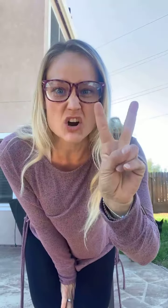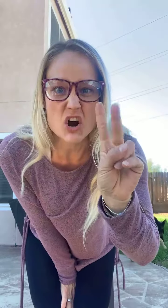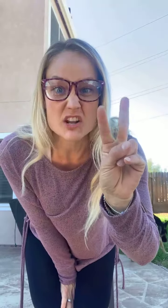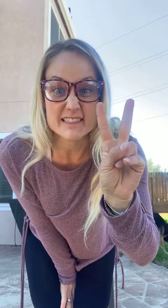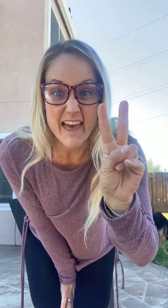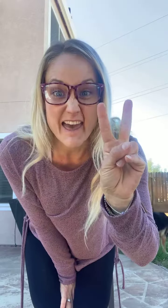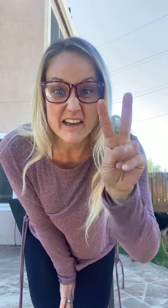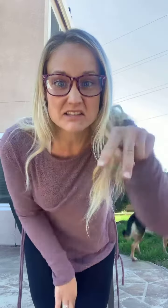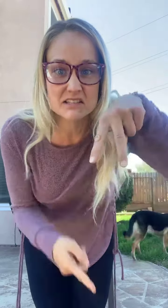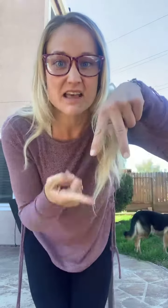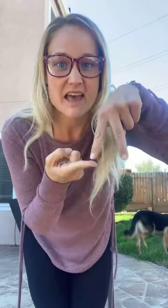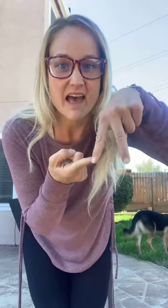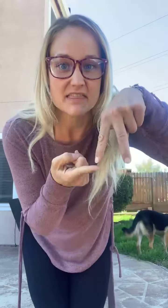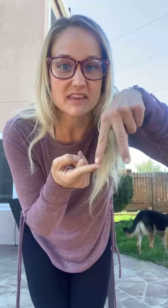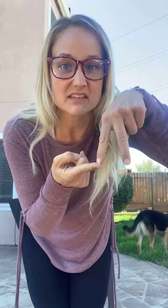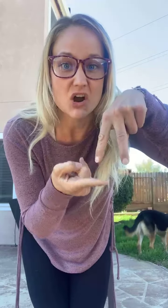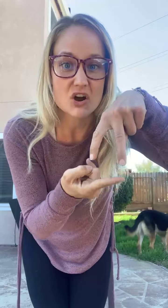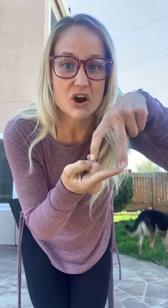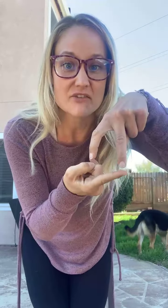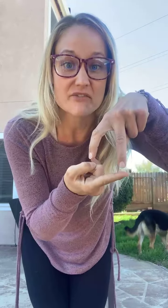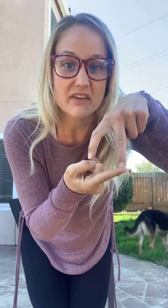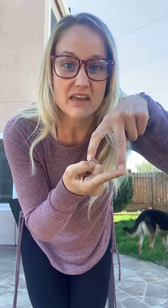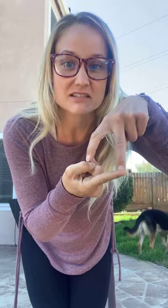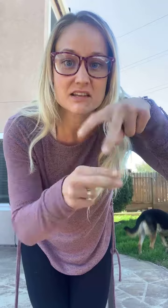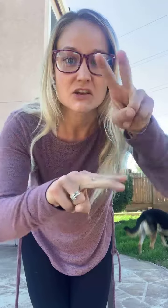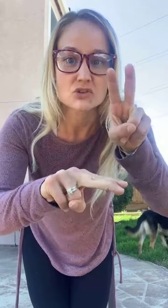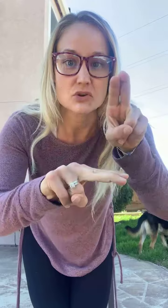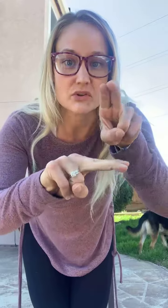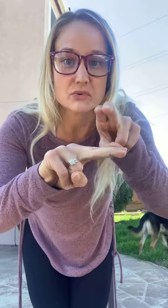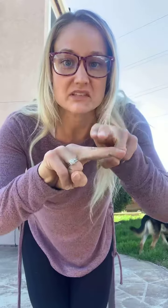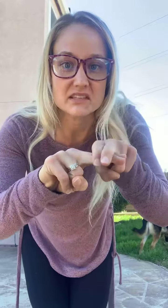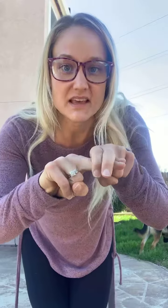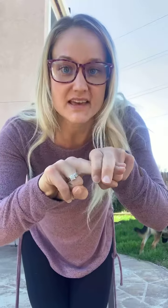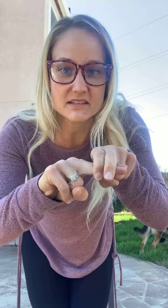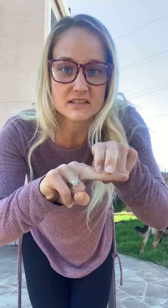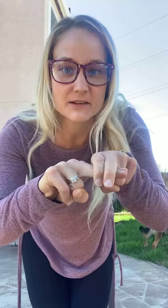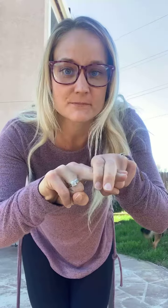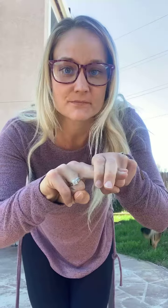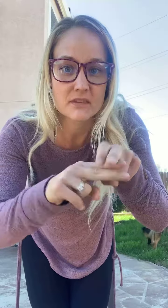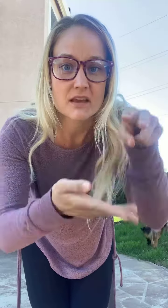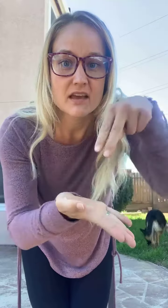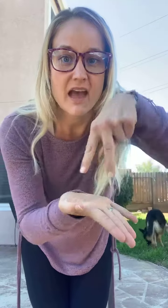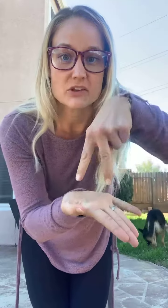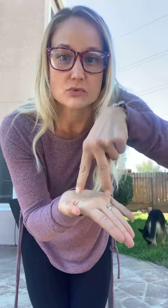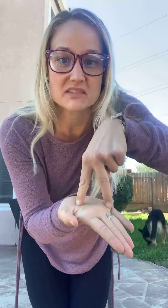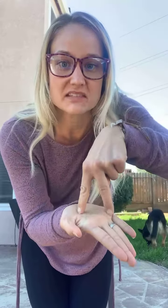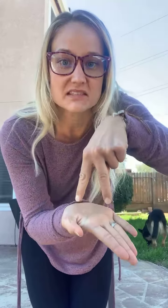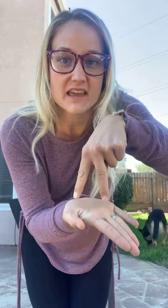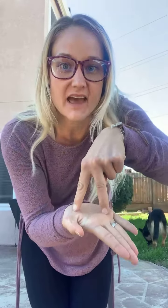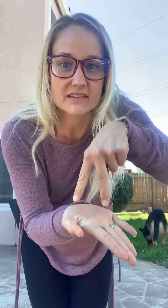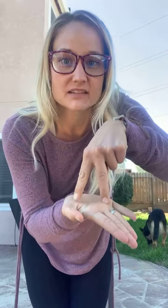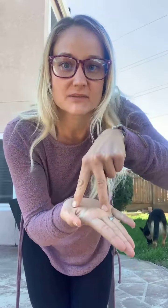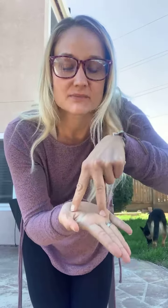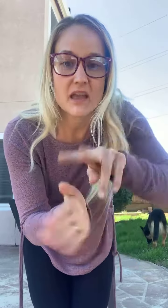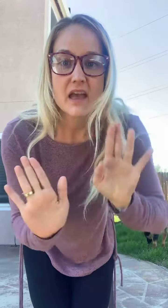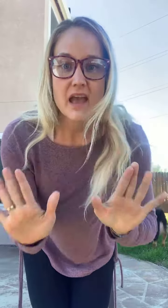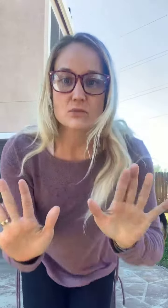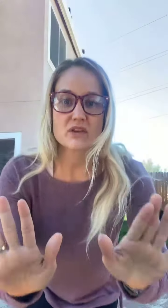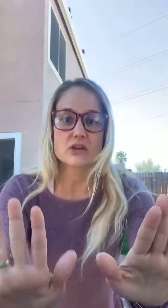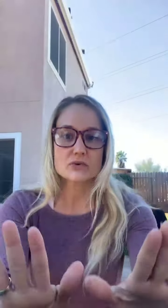our legs and these are our feet. So you sit and you stand. And we use